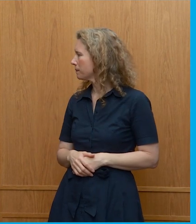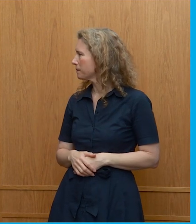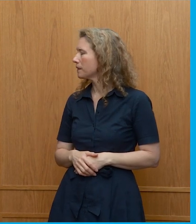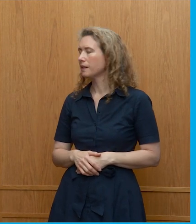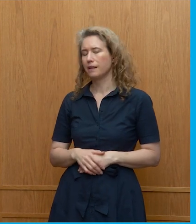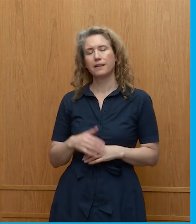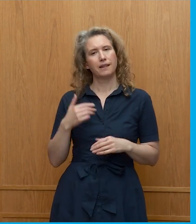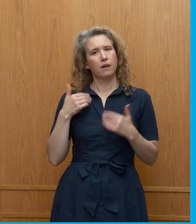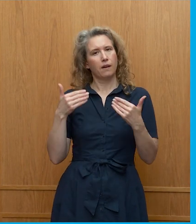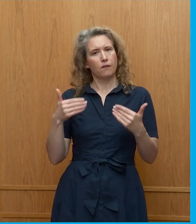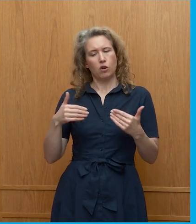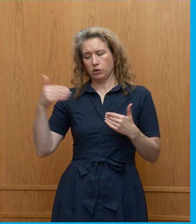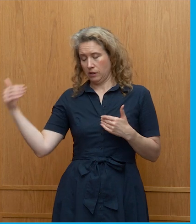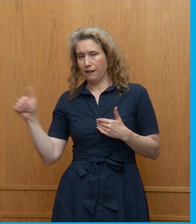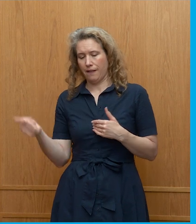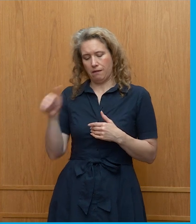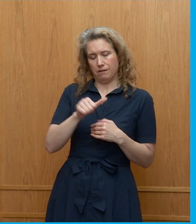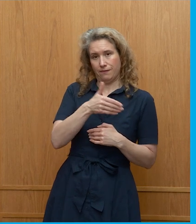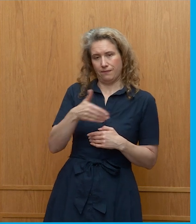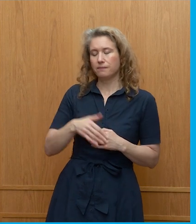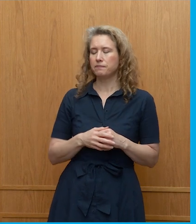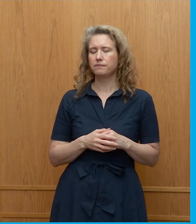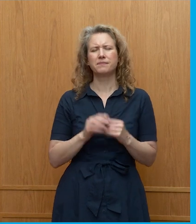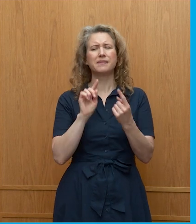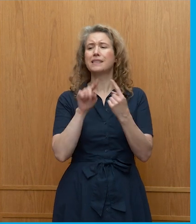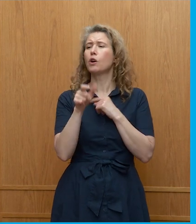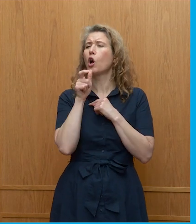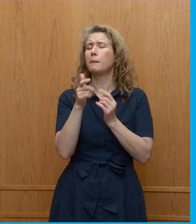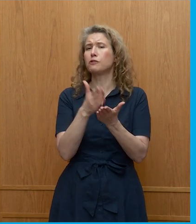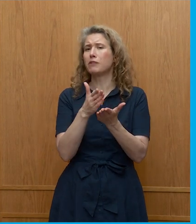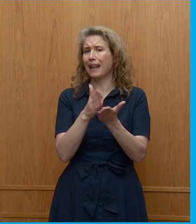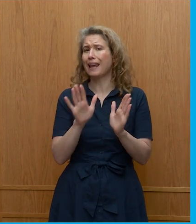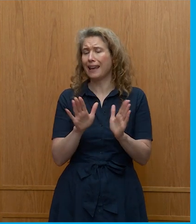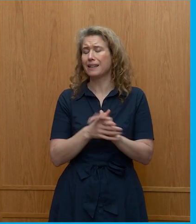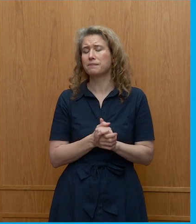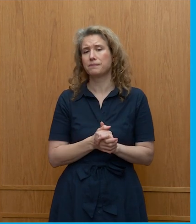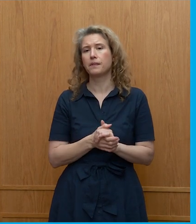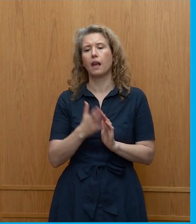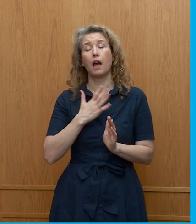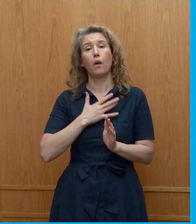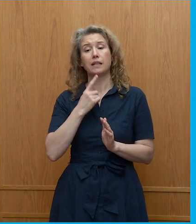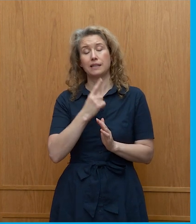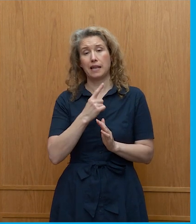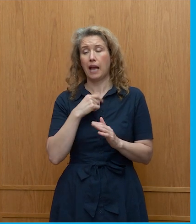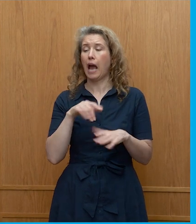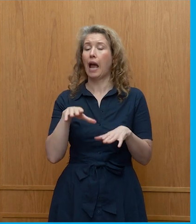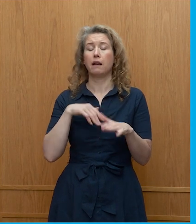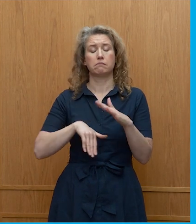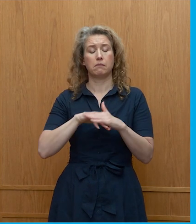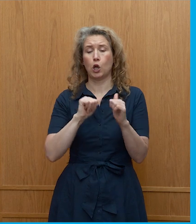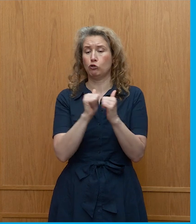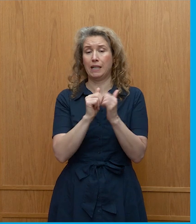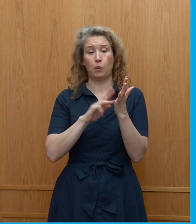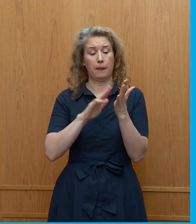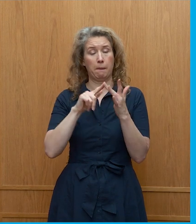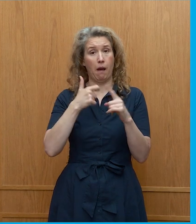here, and then I'm going to go to the front here. It's more of a comment, actually. And I'd like to say that I totally agree with Mike about